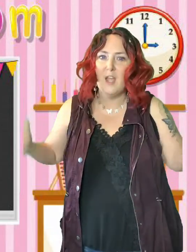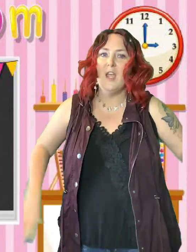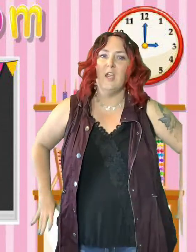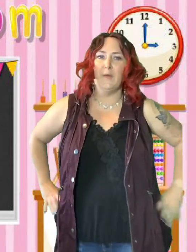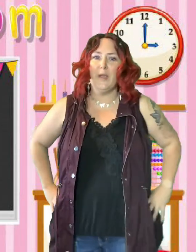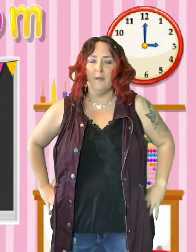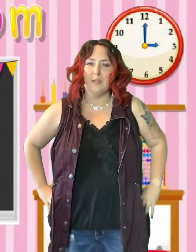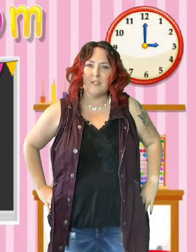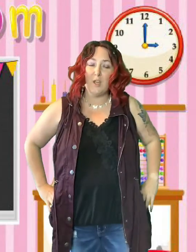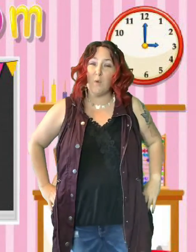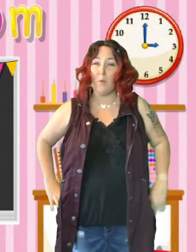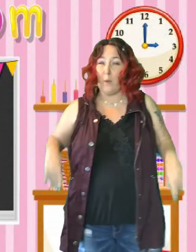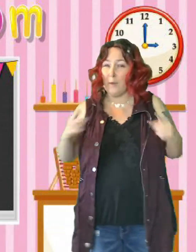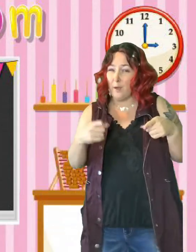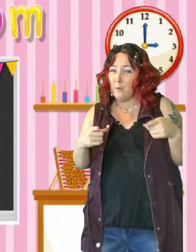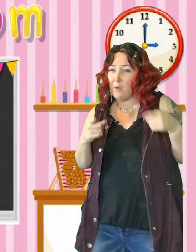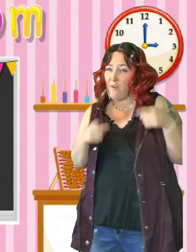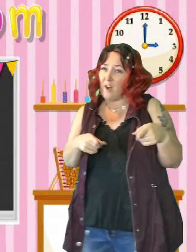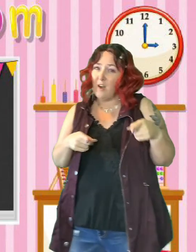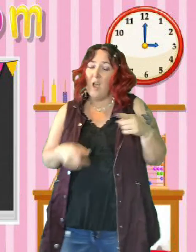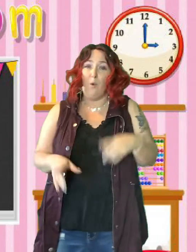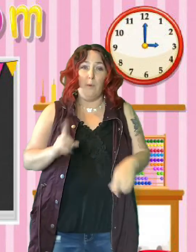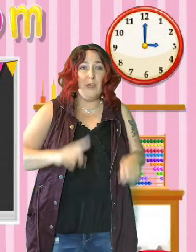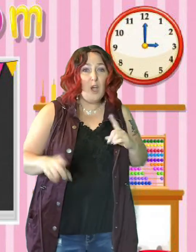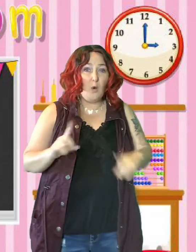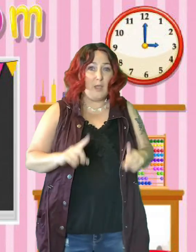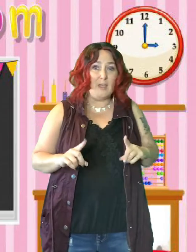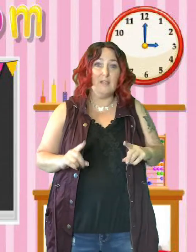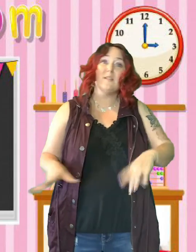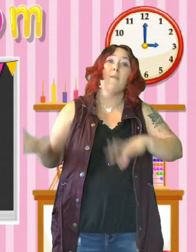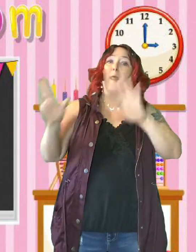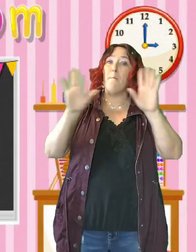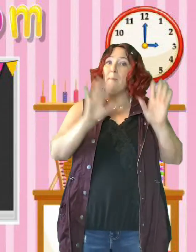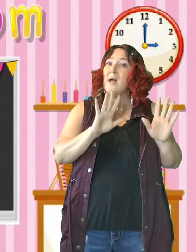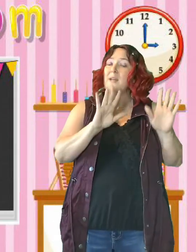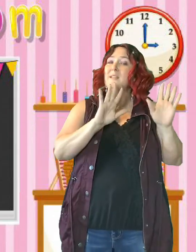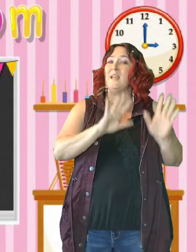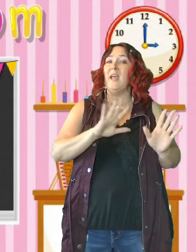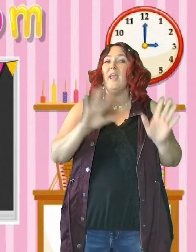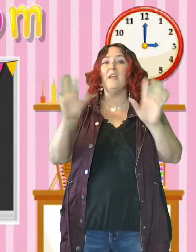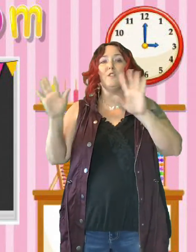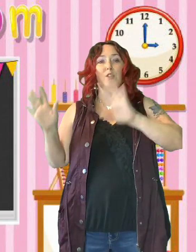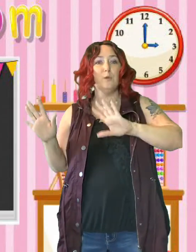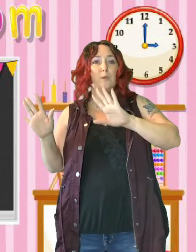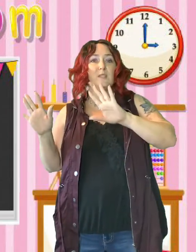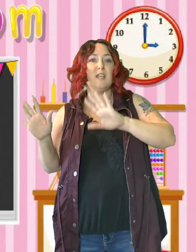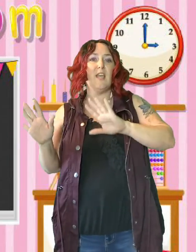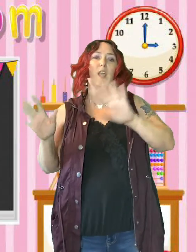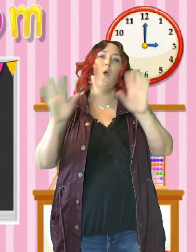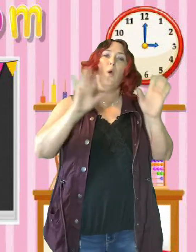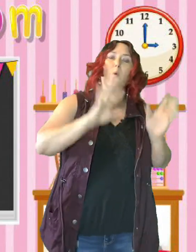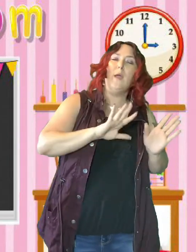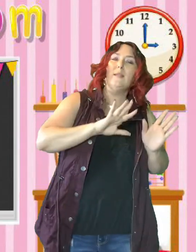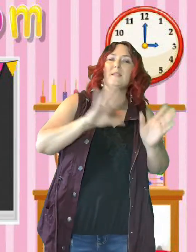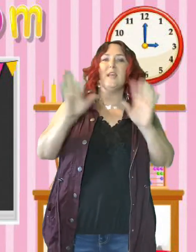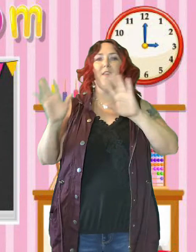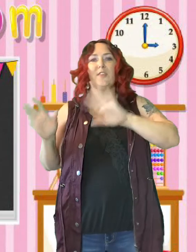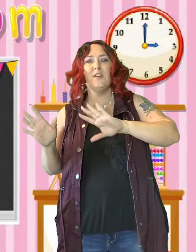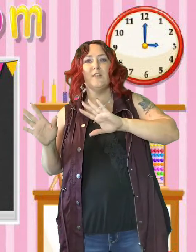Here we go. Let's go with what we know so far. What we know is Monday, Tuesday, Wednesday, Thursday,